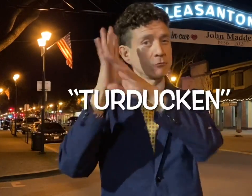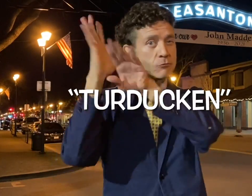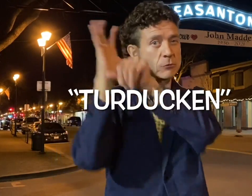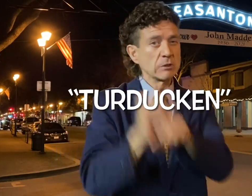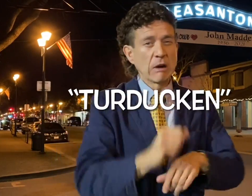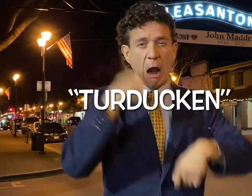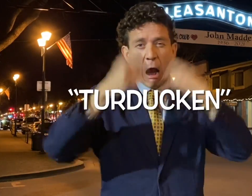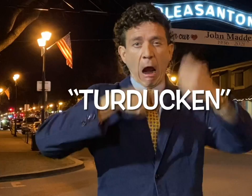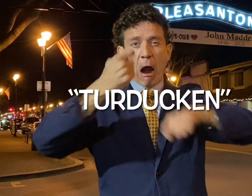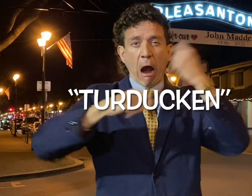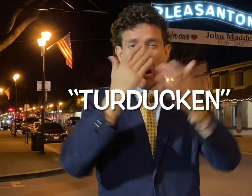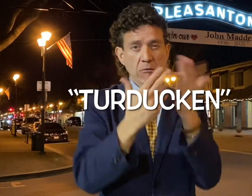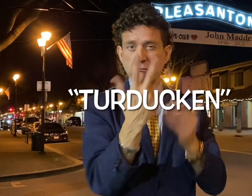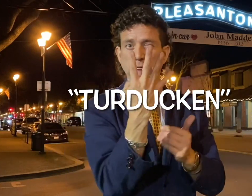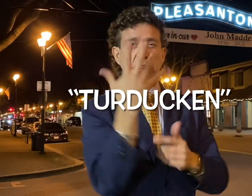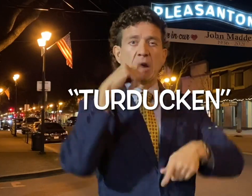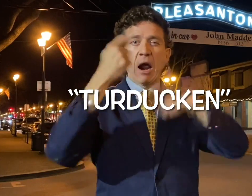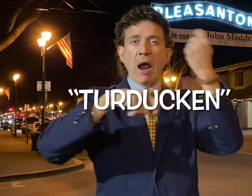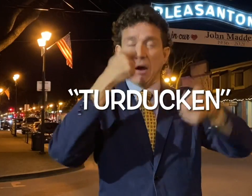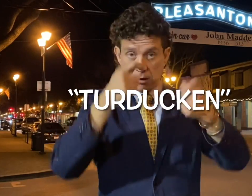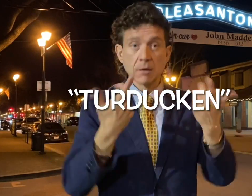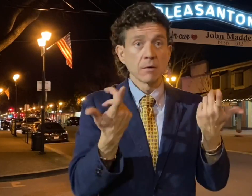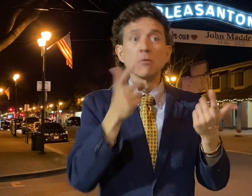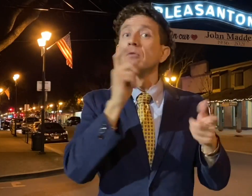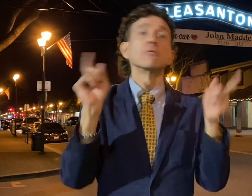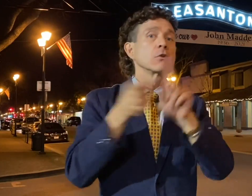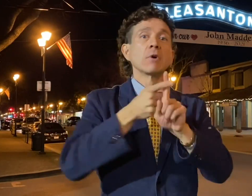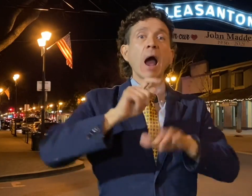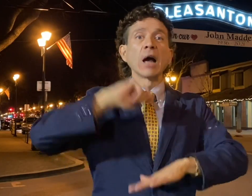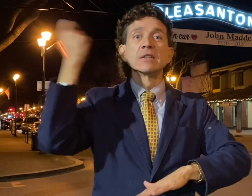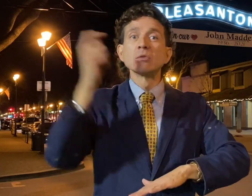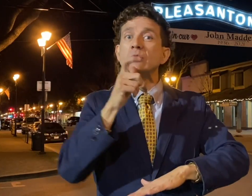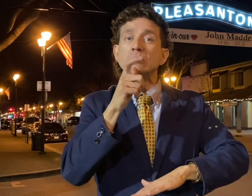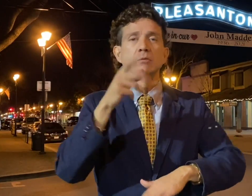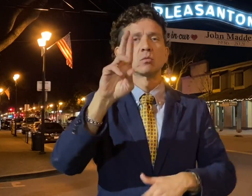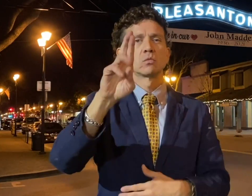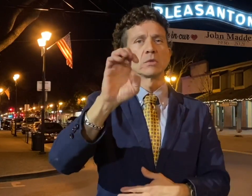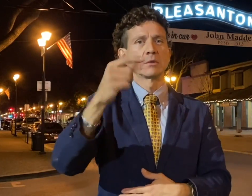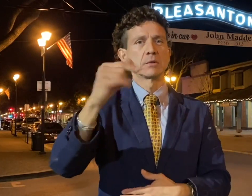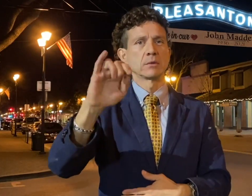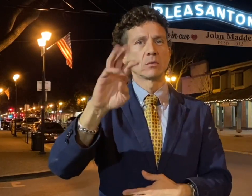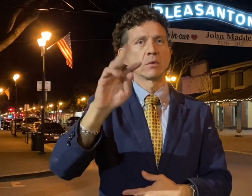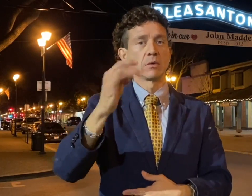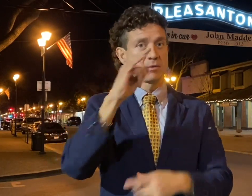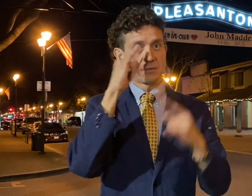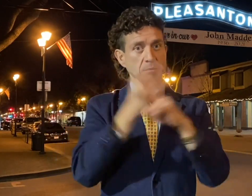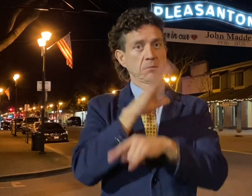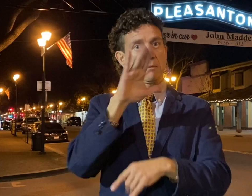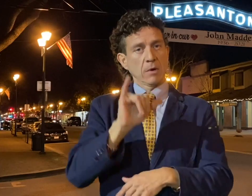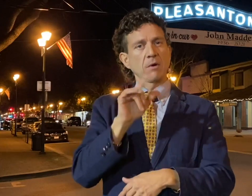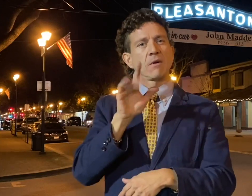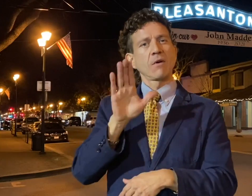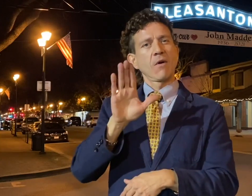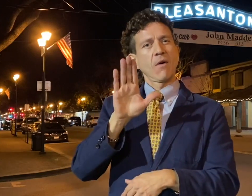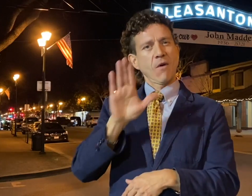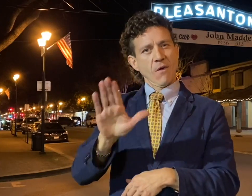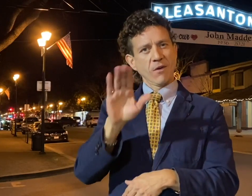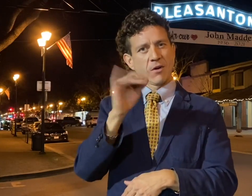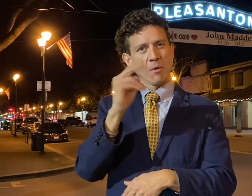after the game. The first such MVP MVP was Reggie White, who ironically played for the Philadelphia